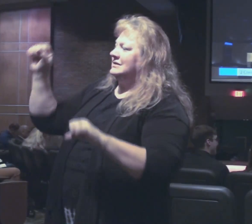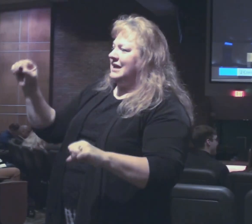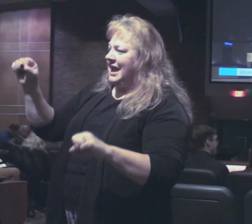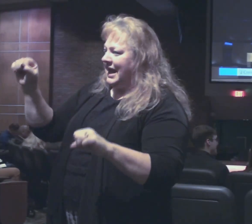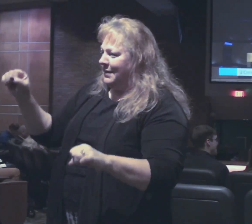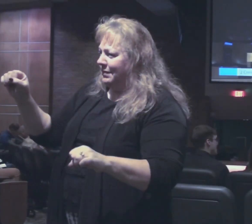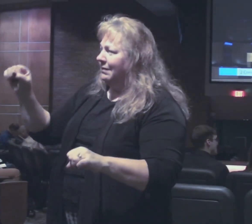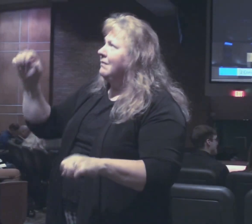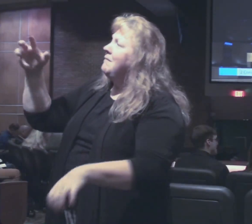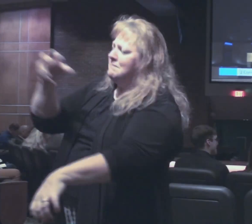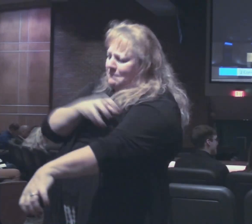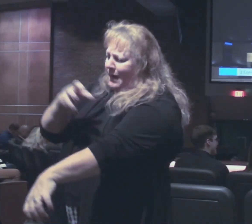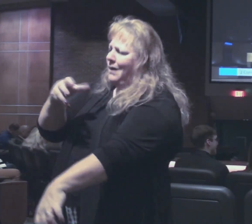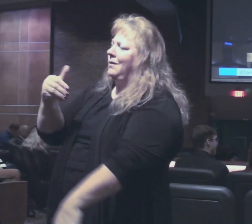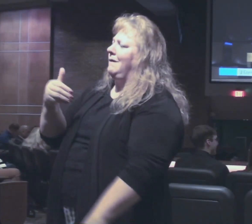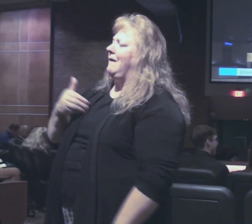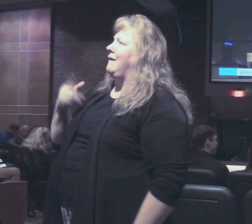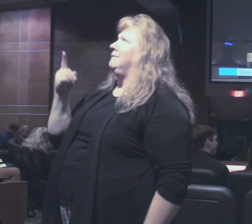has power